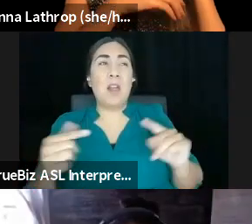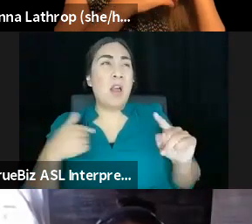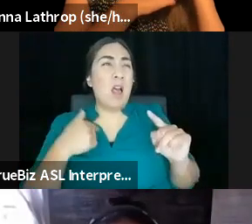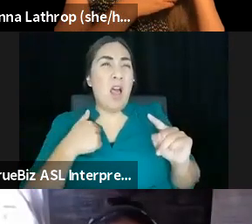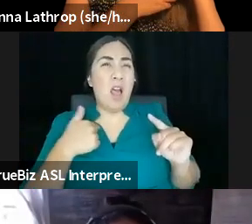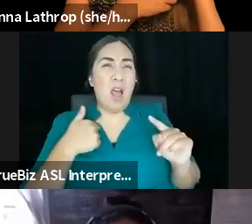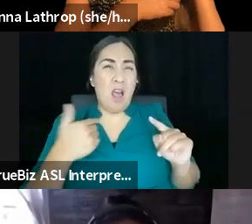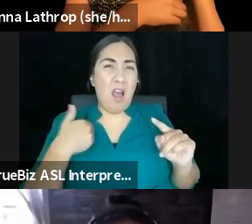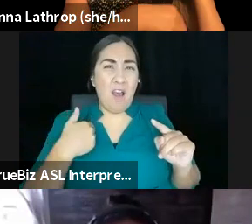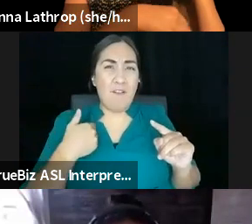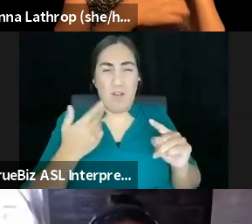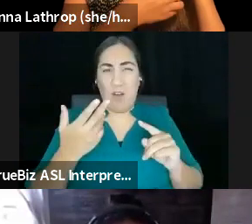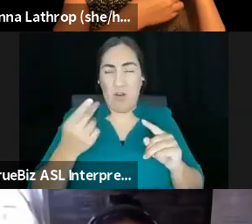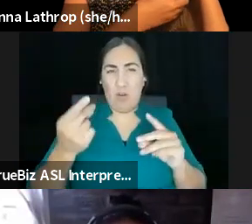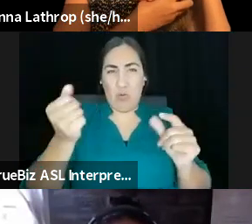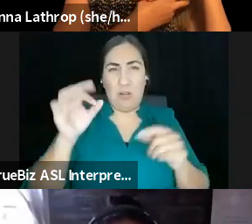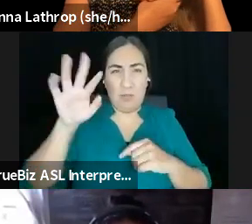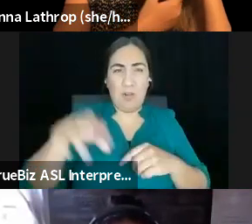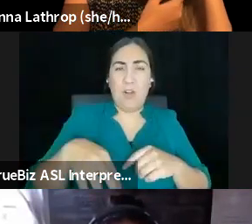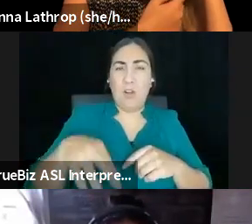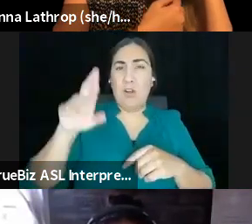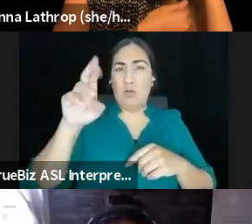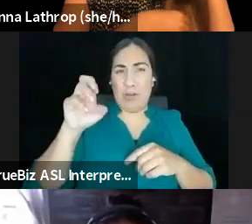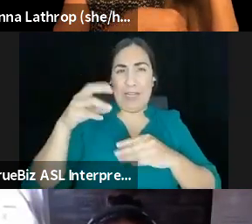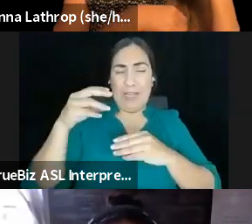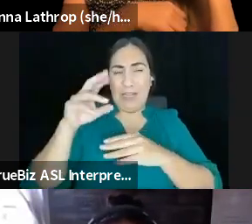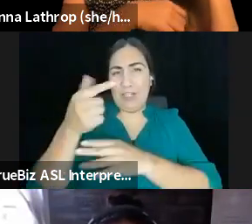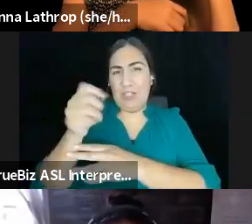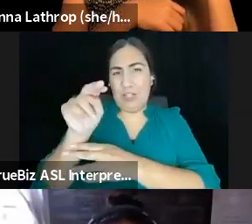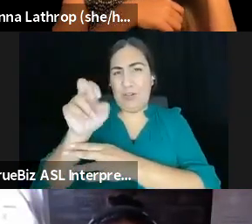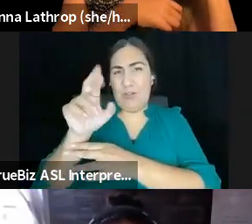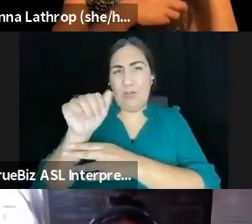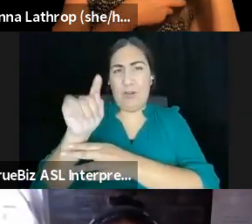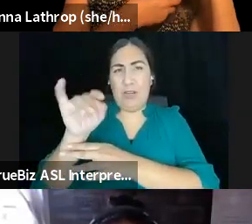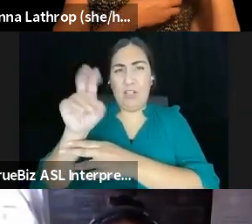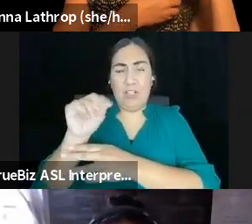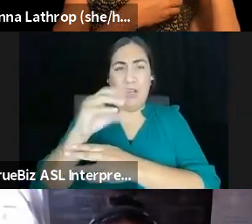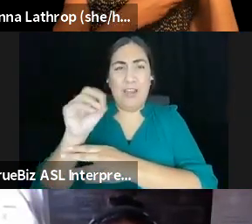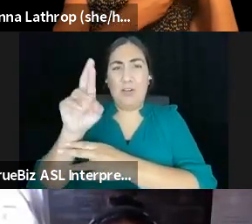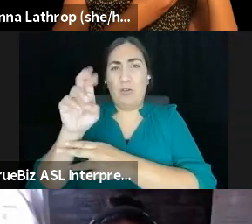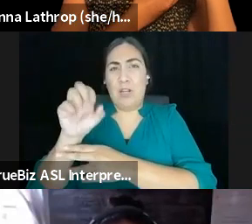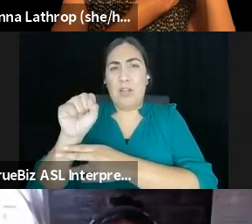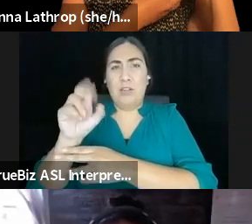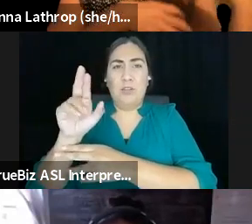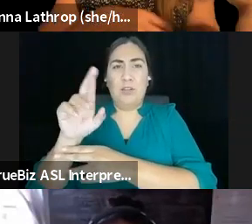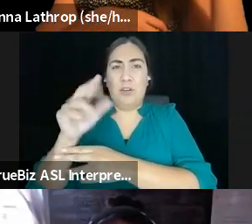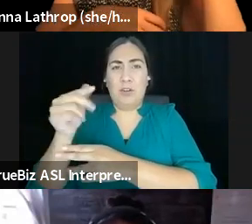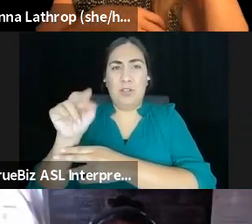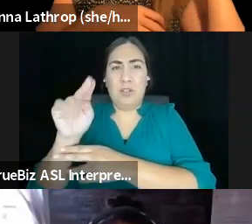resurgence, and then I need to get some water. Um, it reminds me, Terry, you talk about this a lot. It was part of